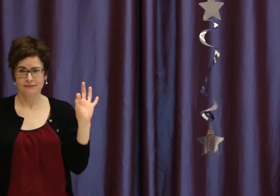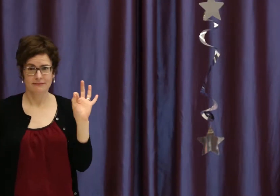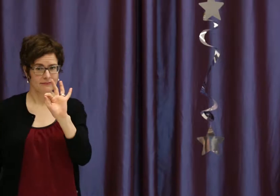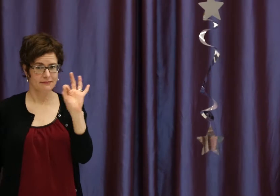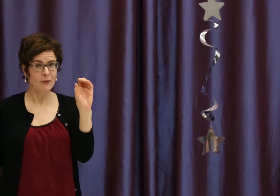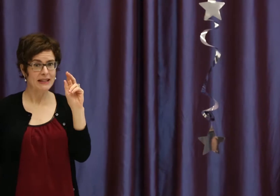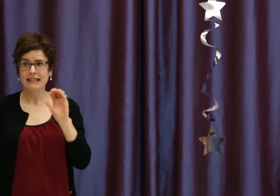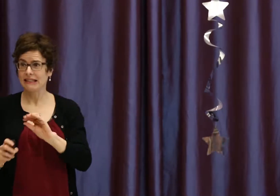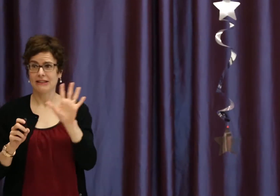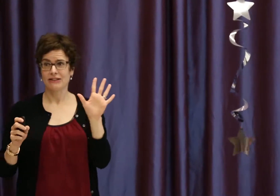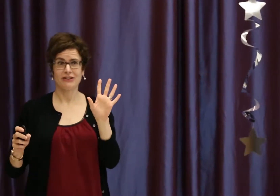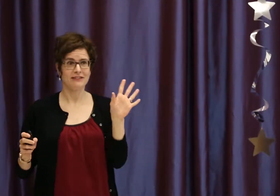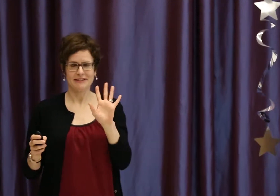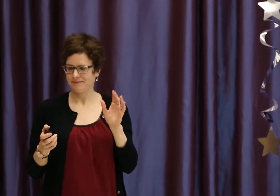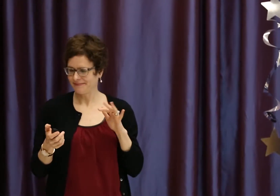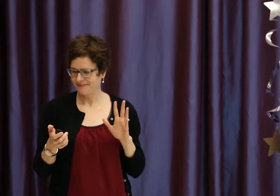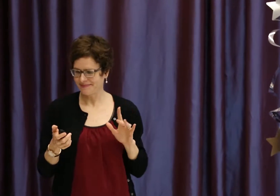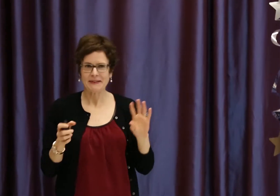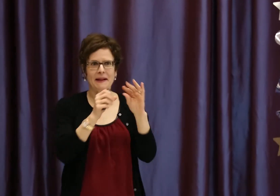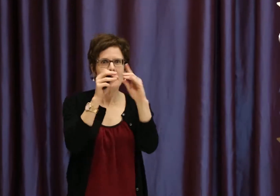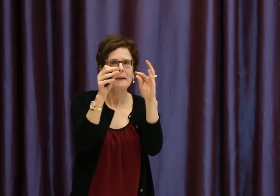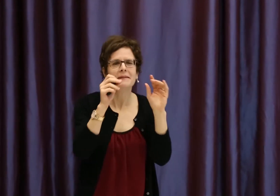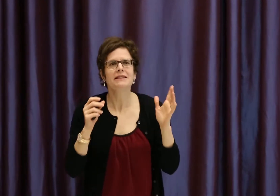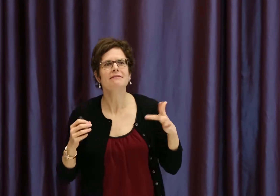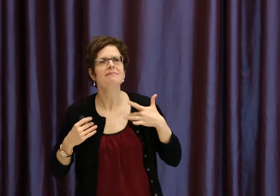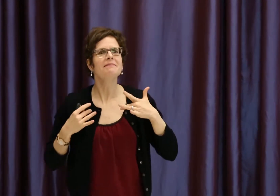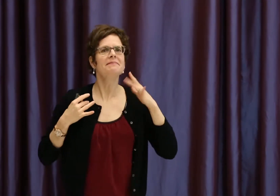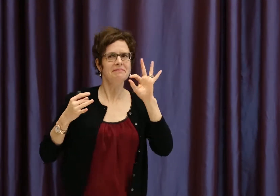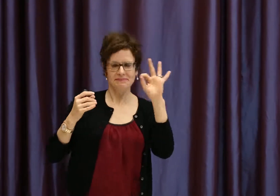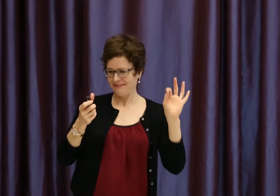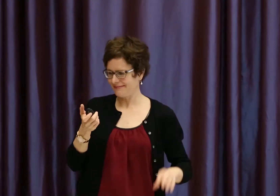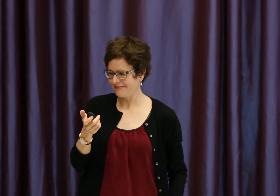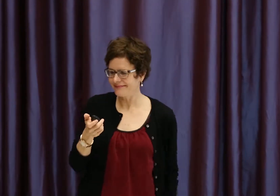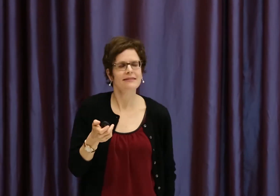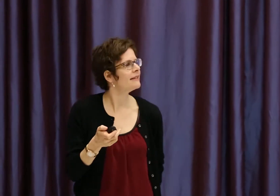Good so far? Is this clear for everyone? Any questions? No?